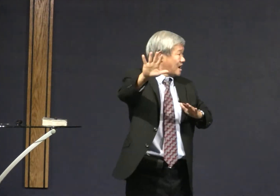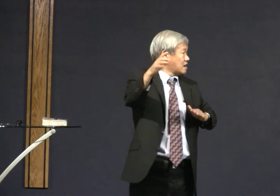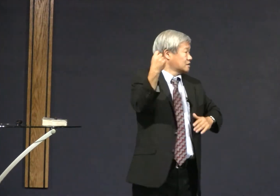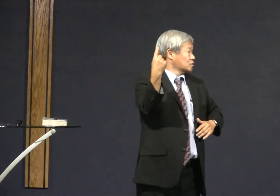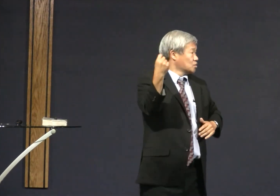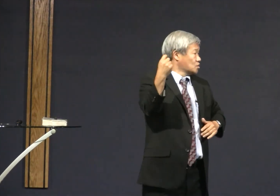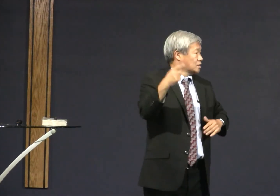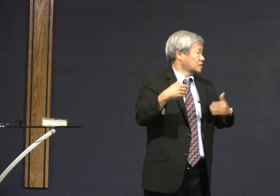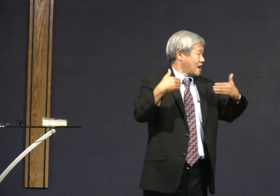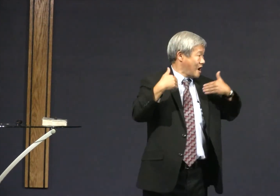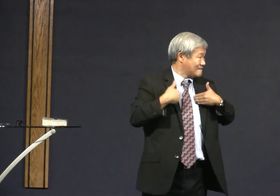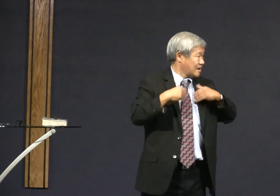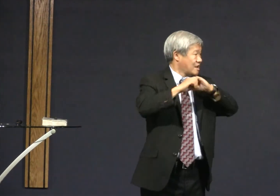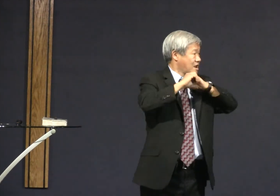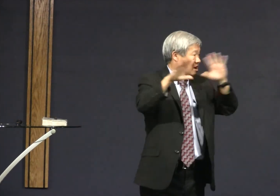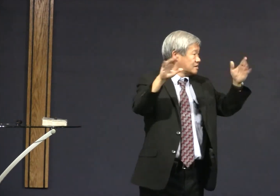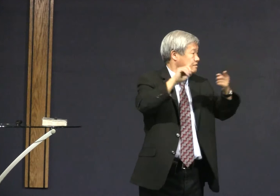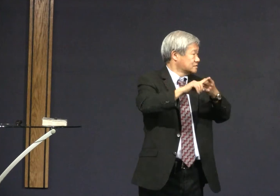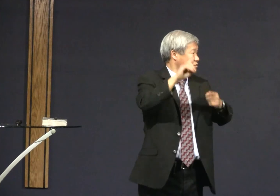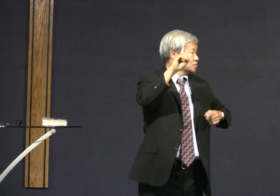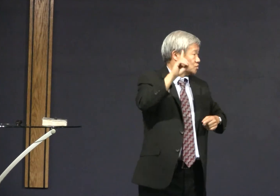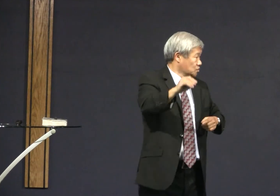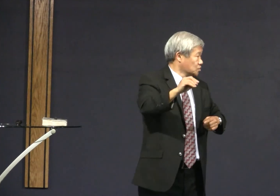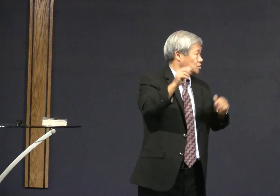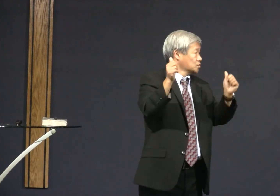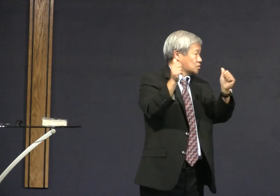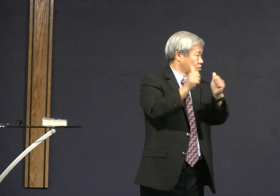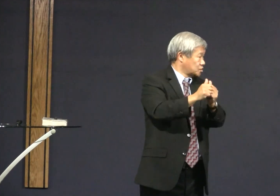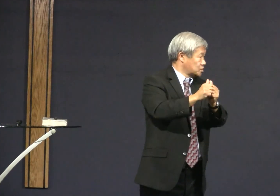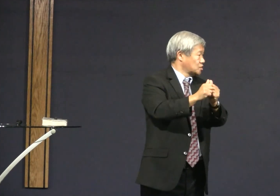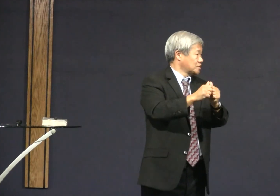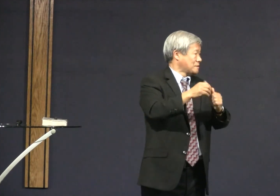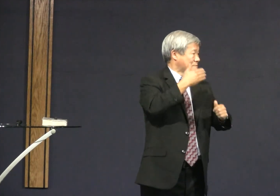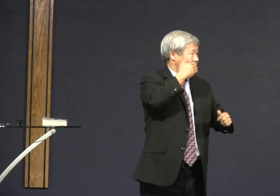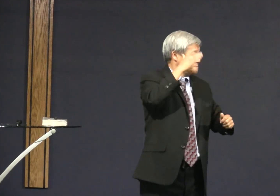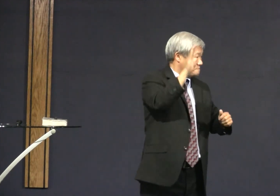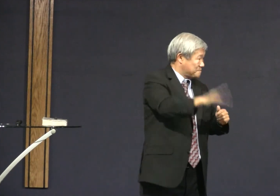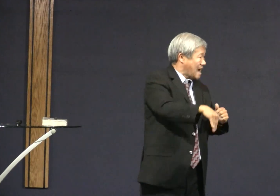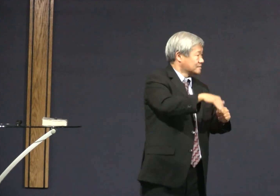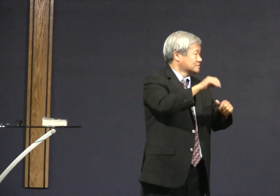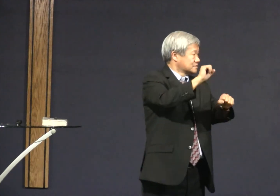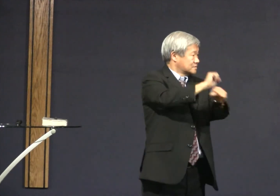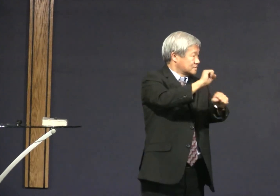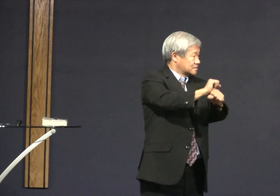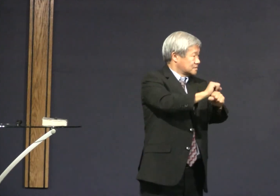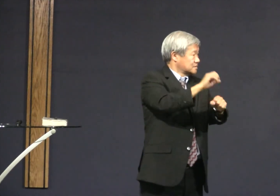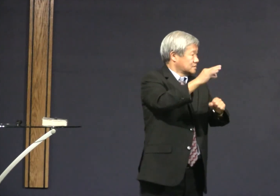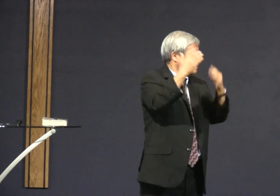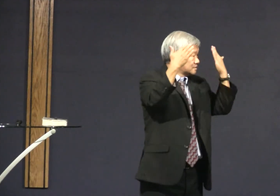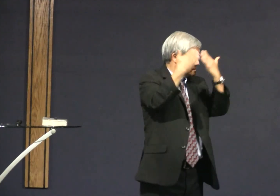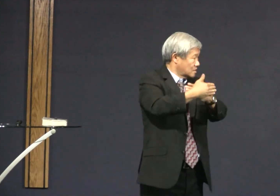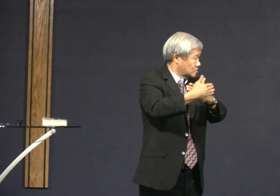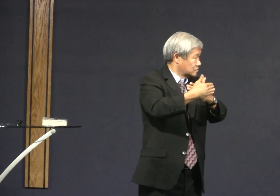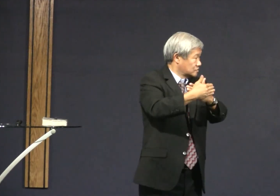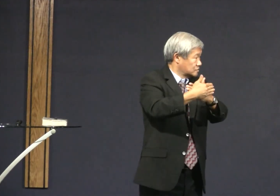Ephesians chapter 5 verse 11 have nothing to do with the unfruitful works of darkness